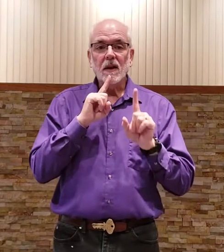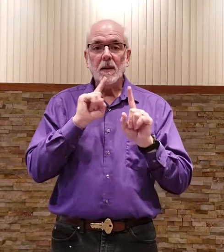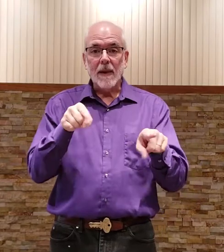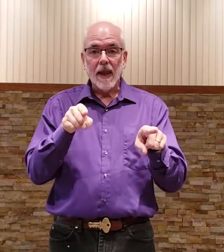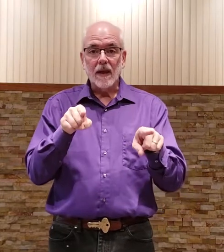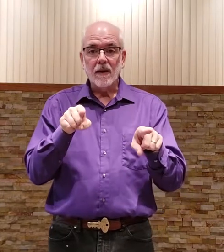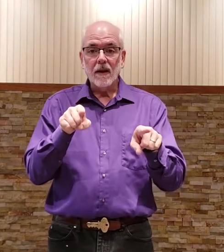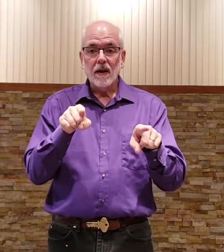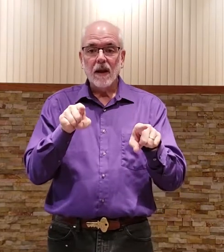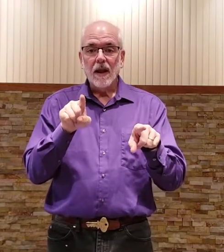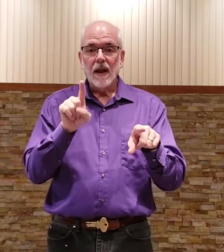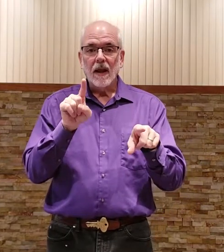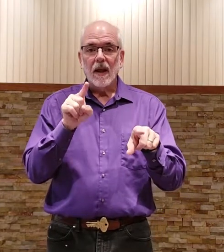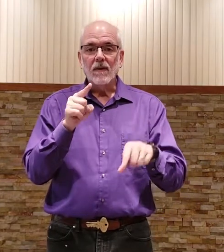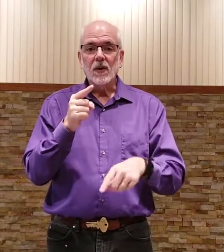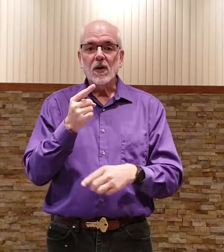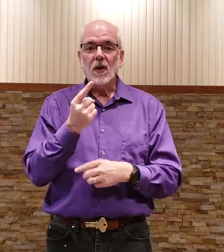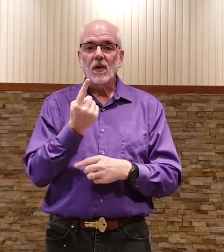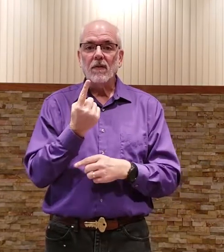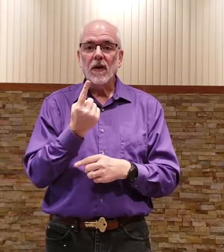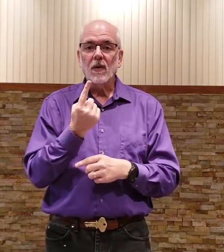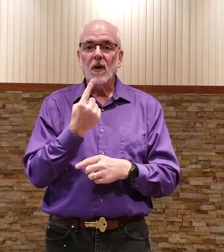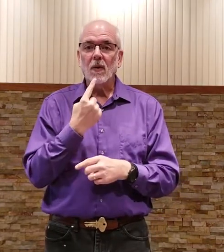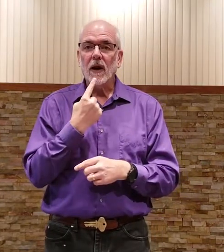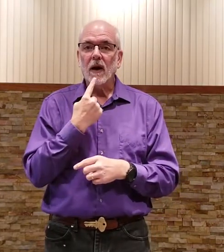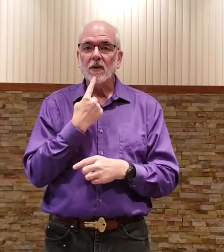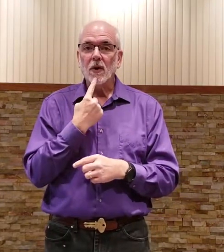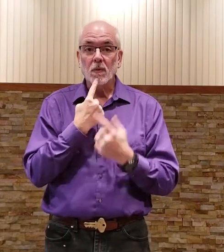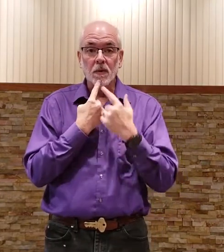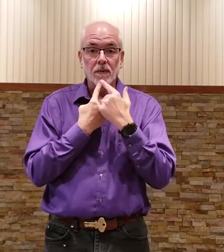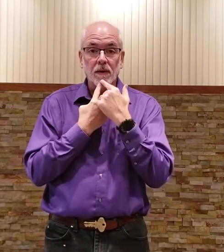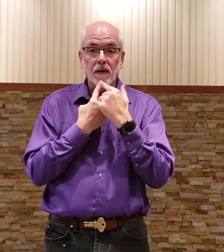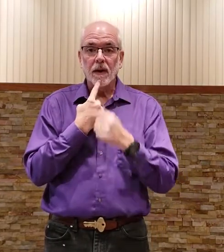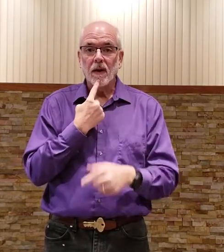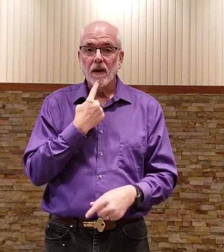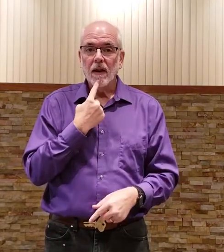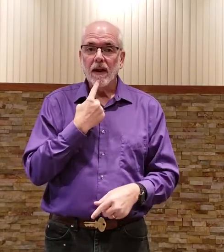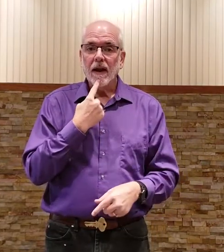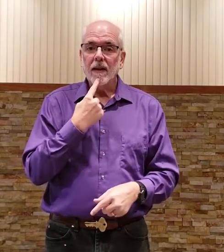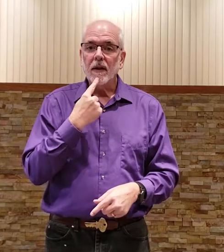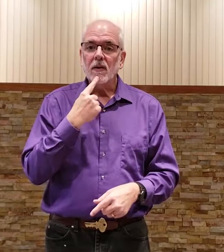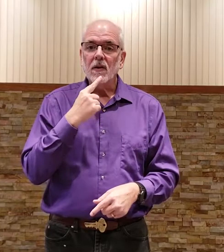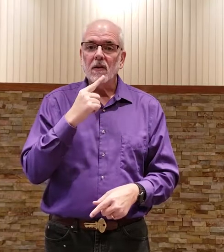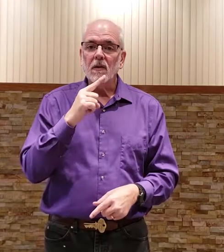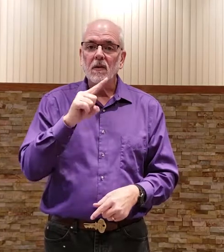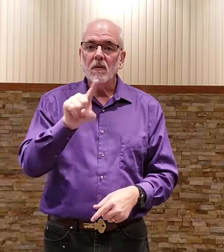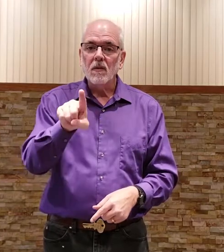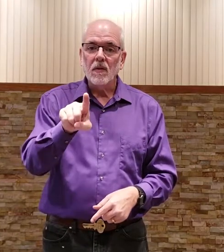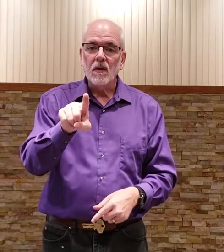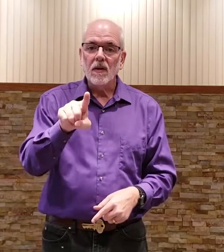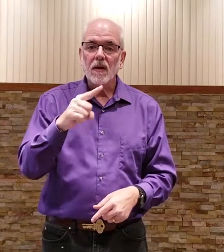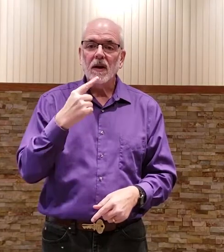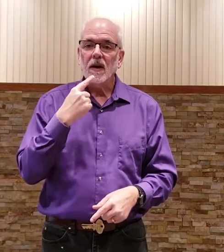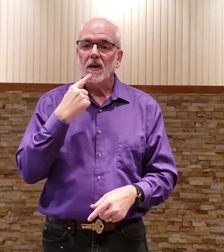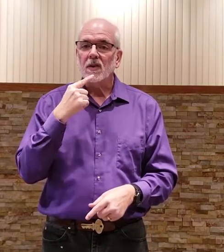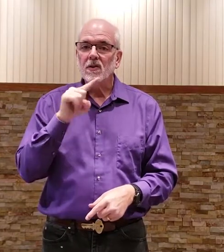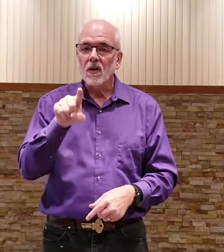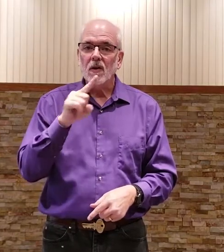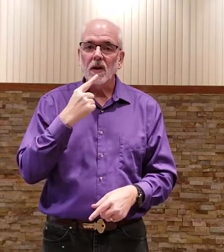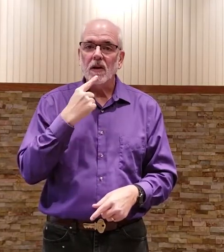command if you turn the finger around show them the fingernail and then kind of circle it